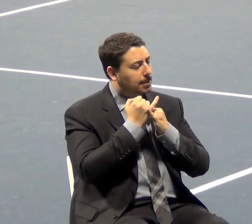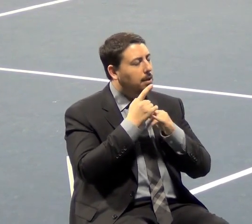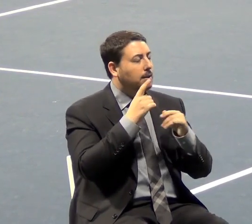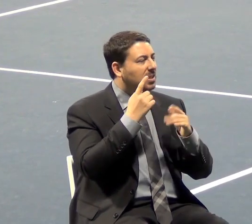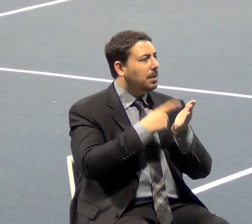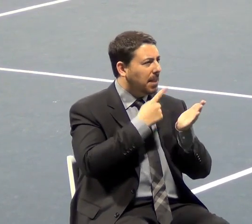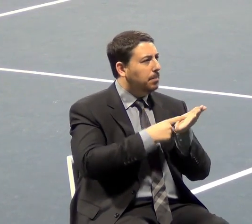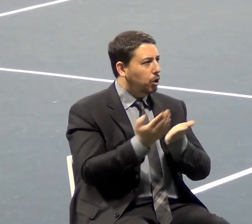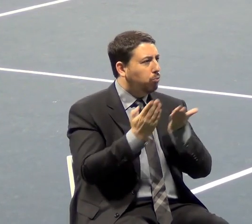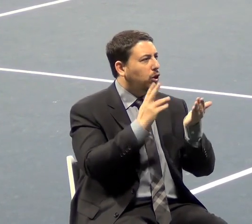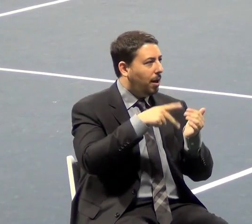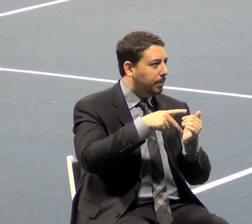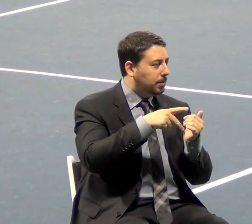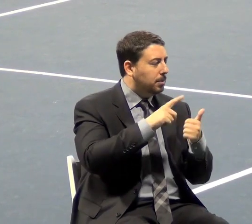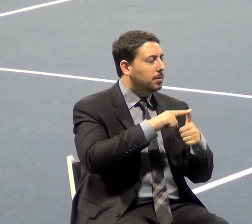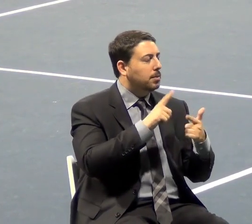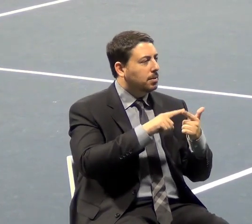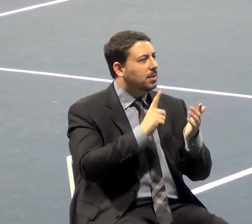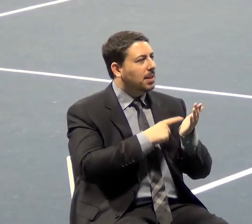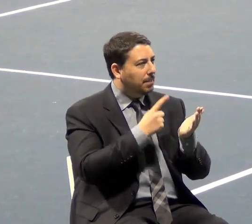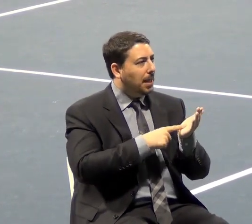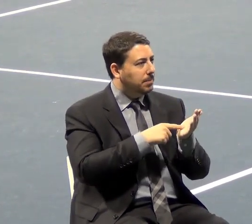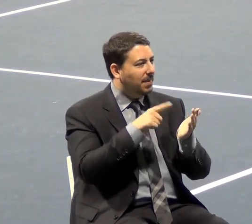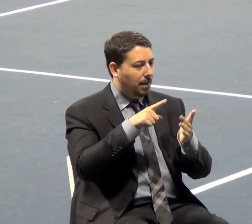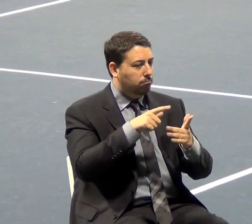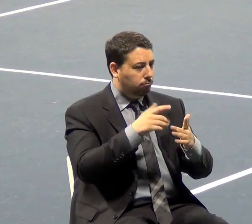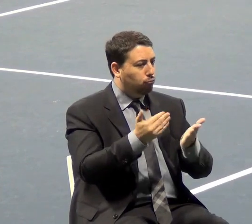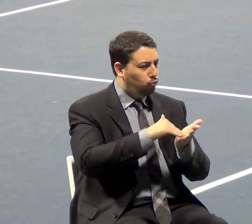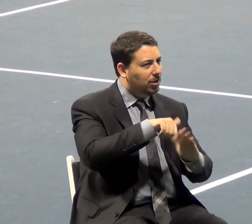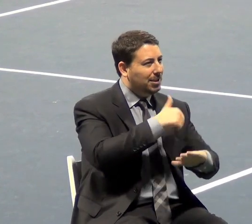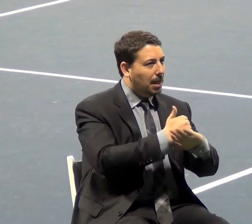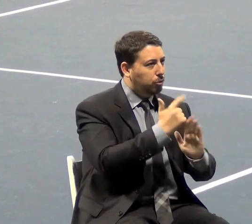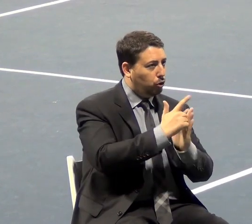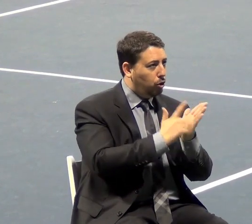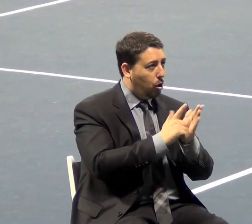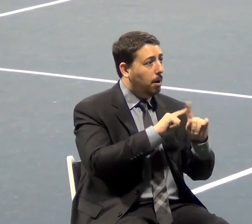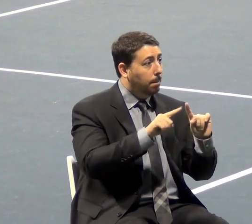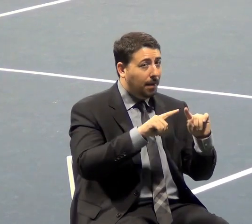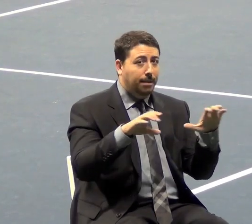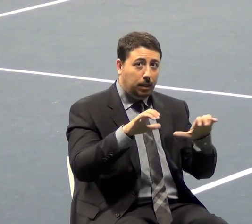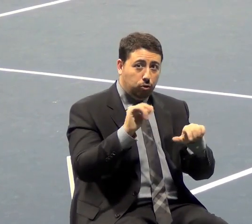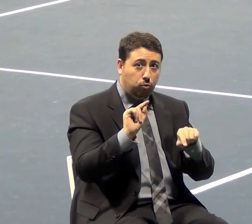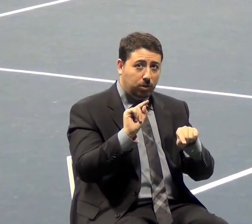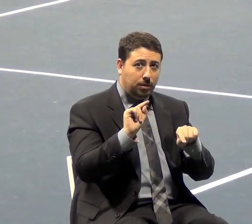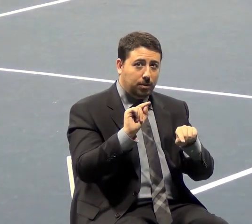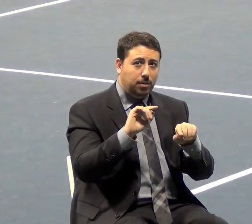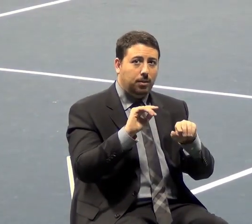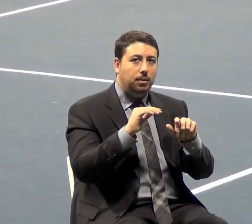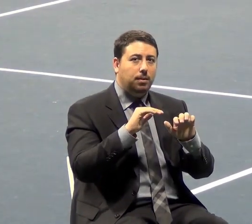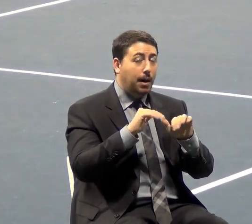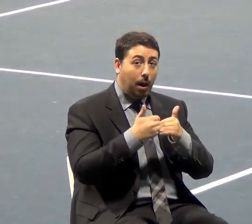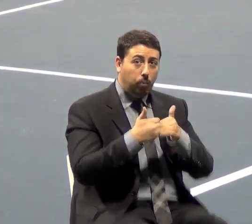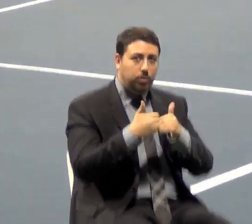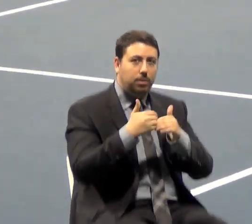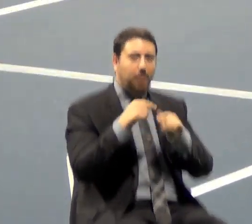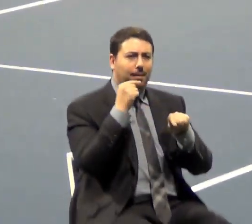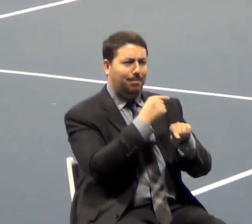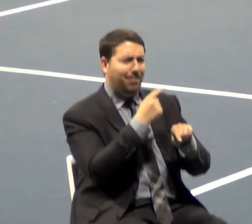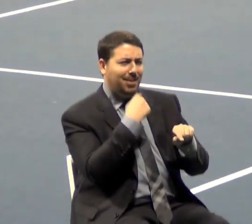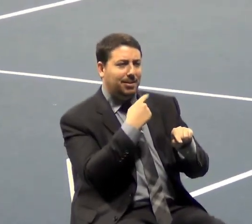reestablished, but they do it by saying that they continue